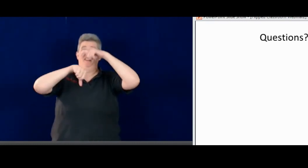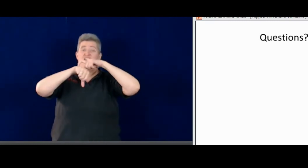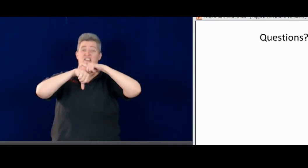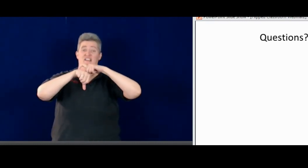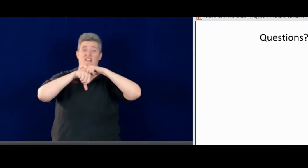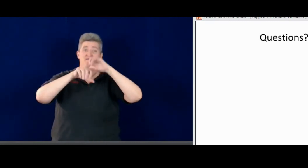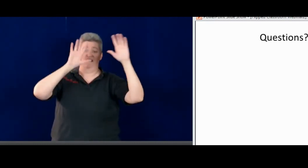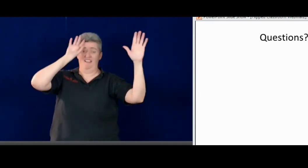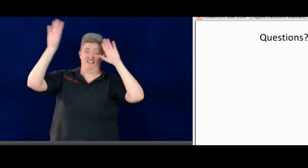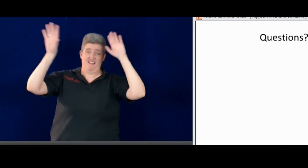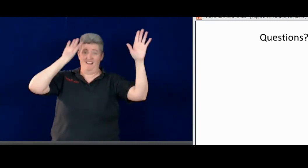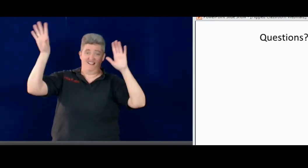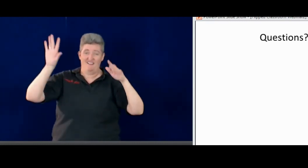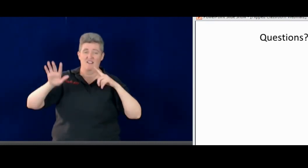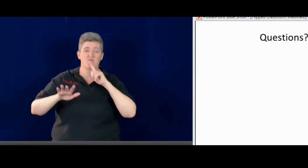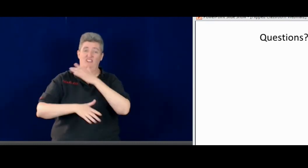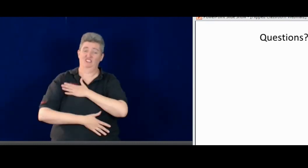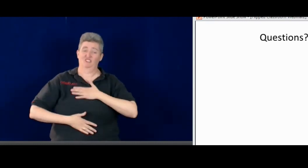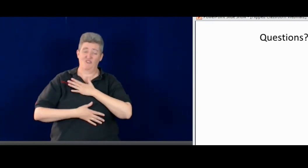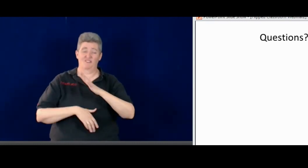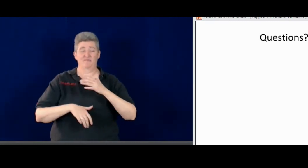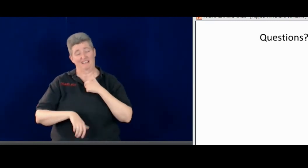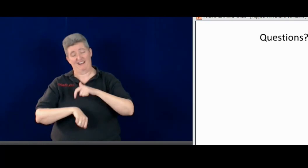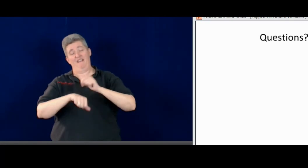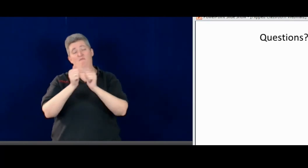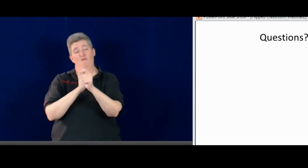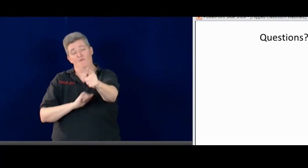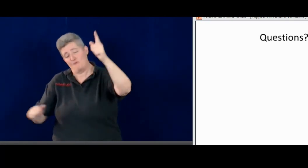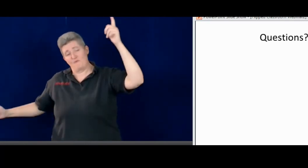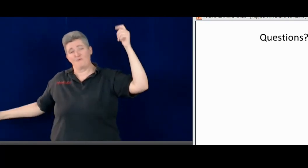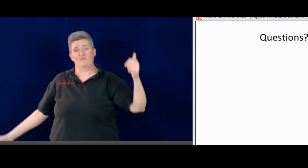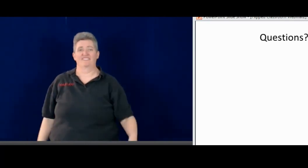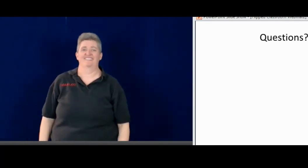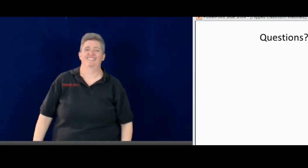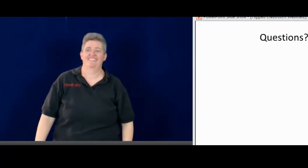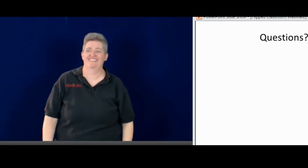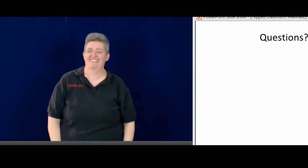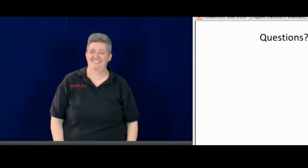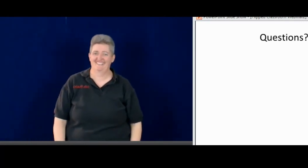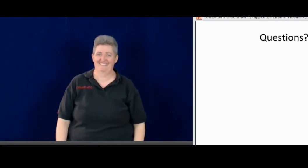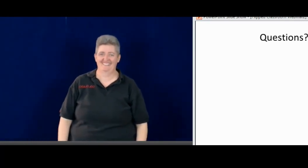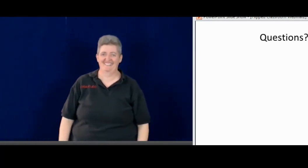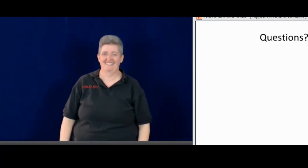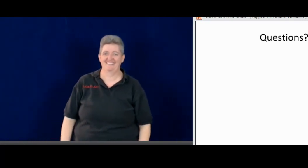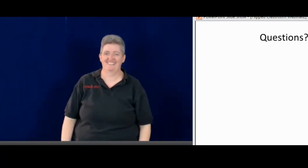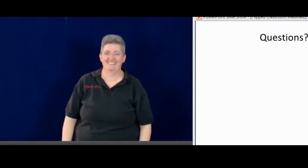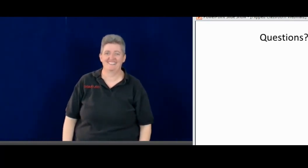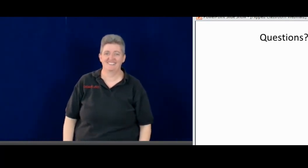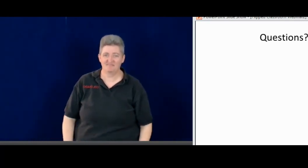Okay. I think time's up. I really enjoyed my time with you.